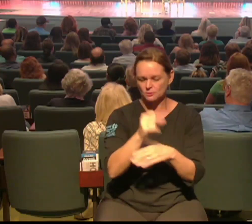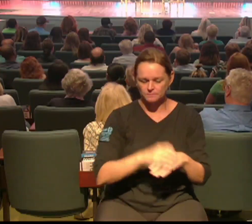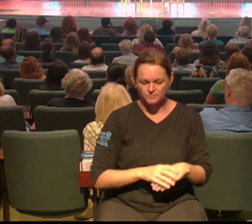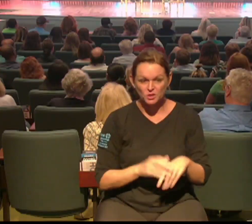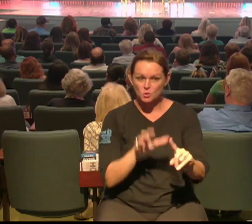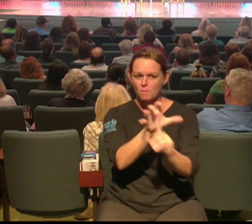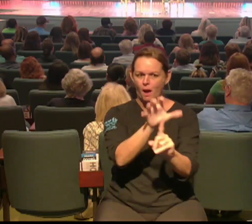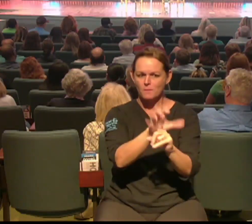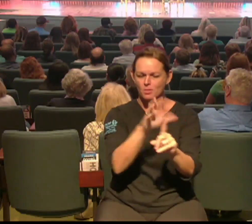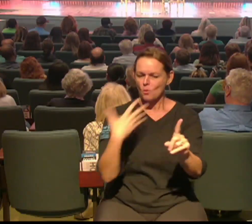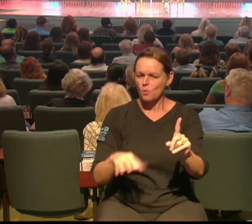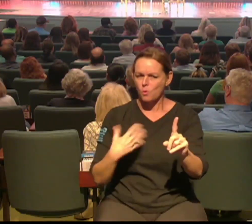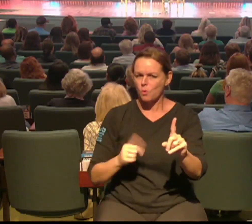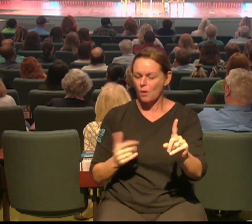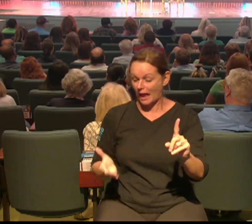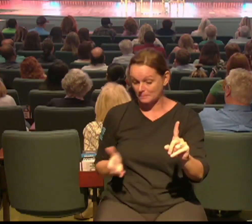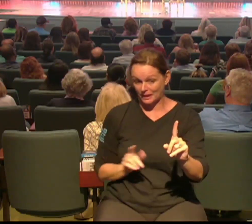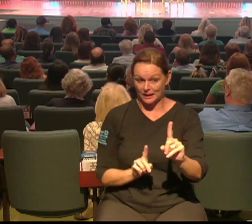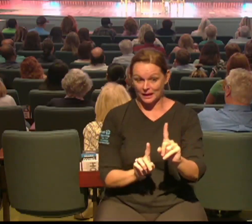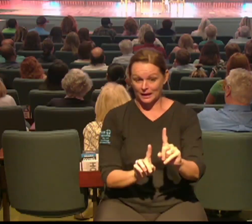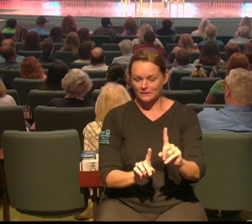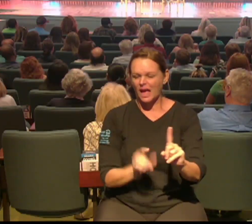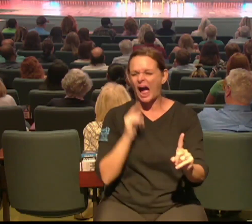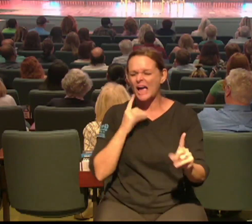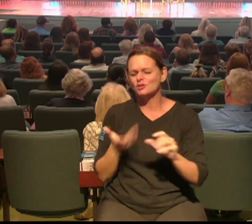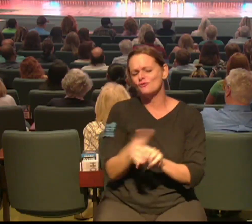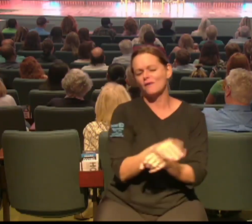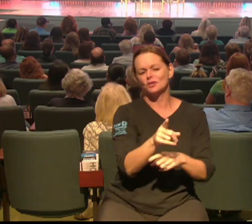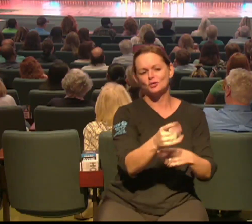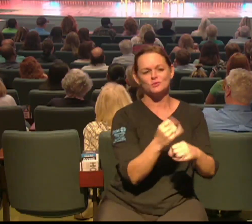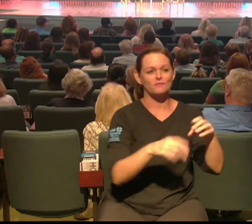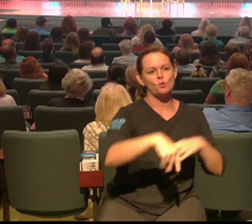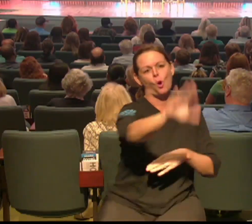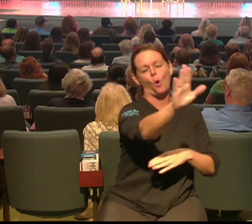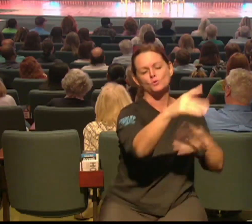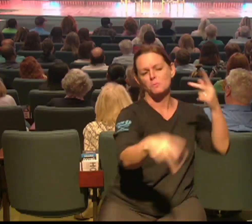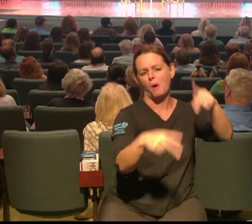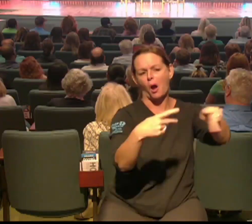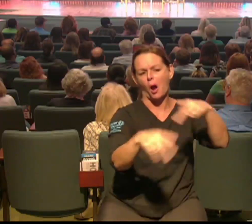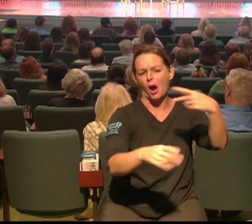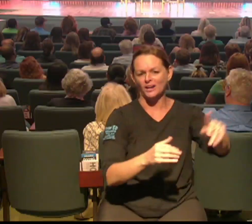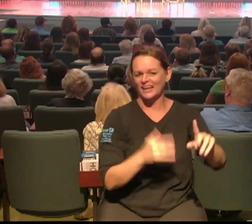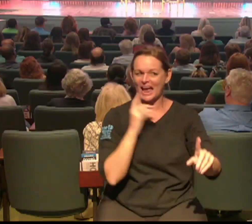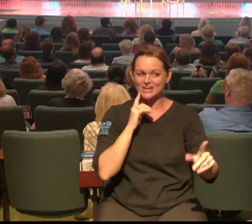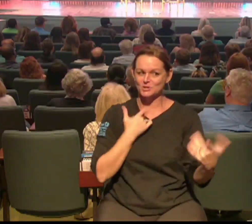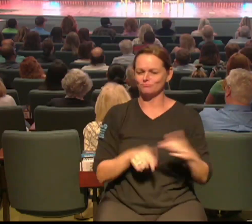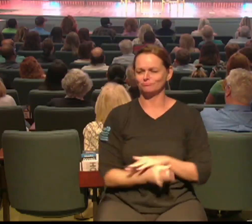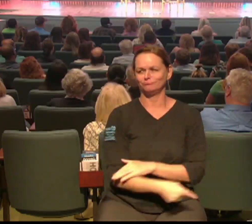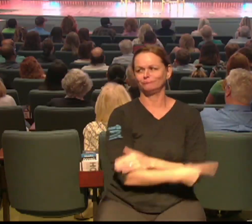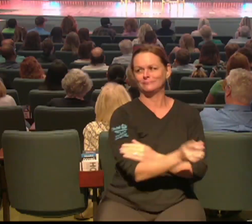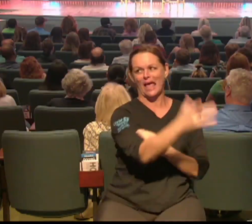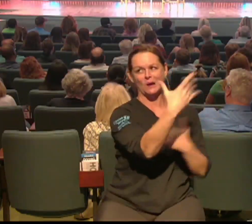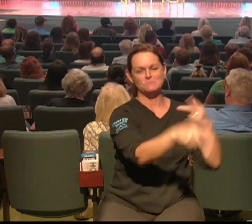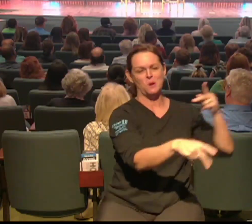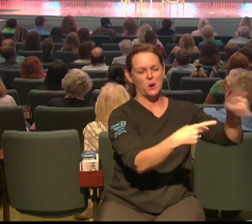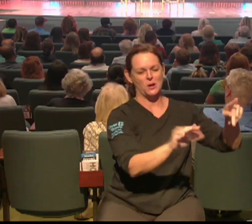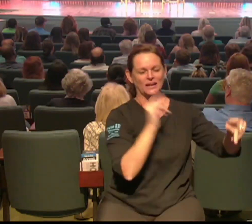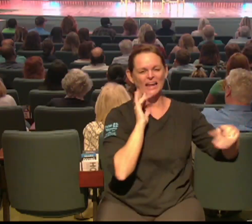how to cover your tracks when you stayed out too late or went to that party that you knew you were not allowed to go to and I knew that you would do the same for me.